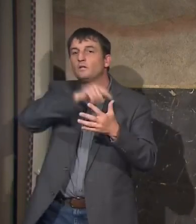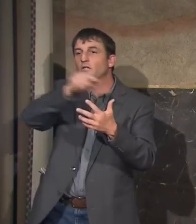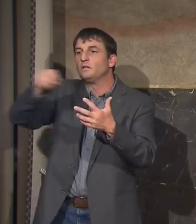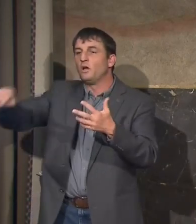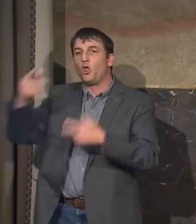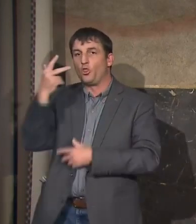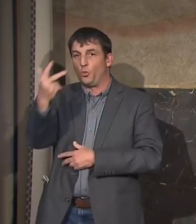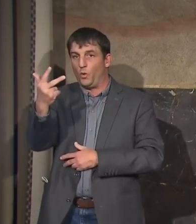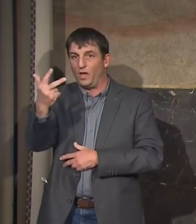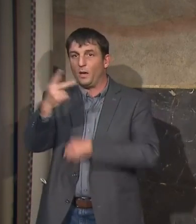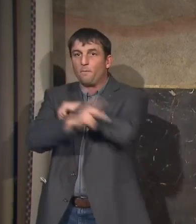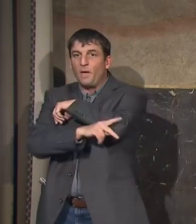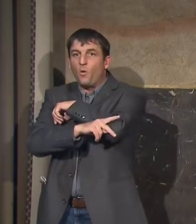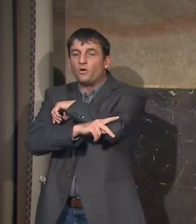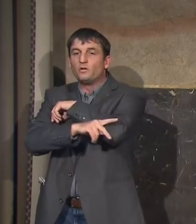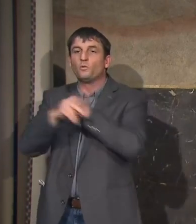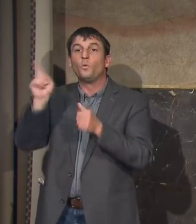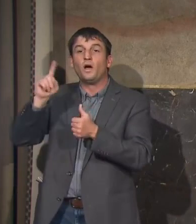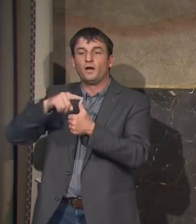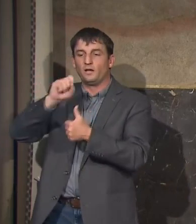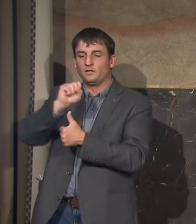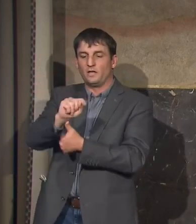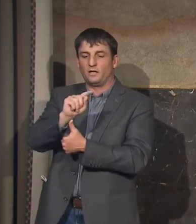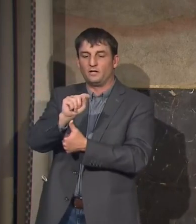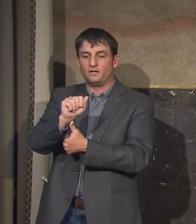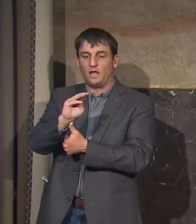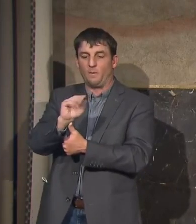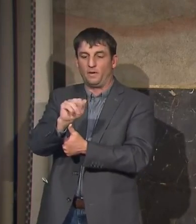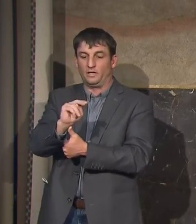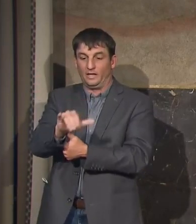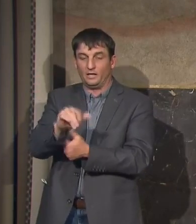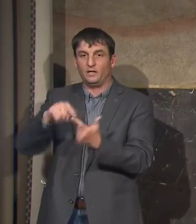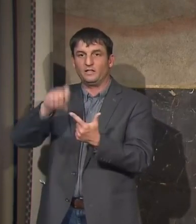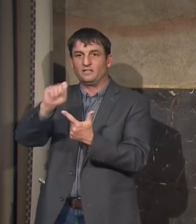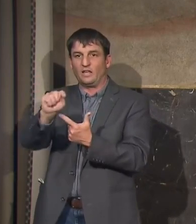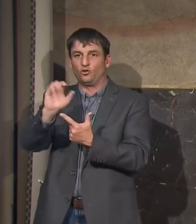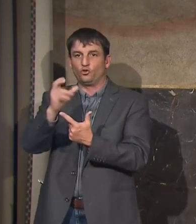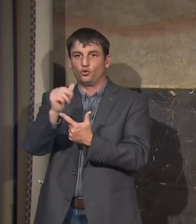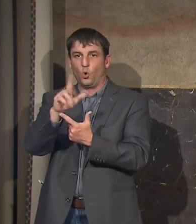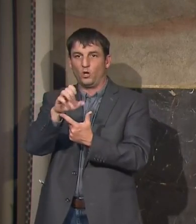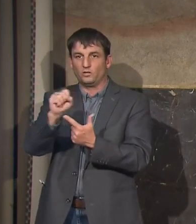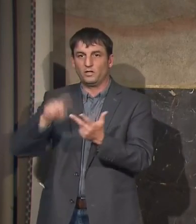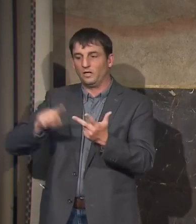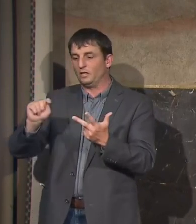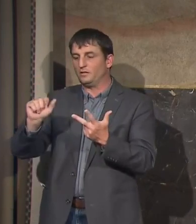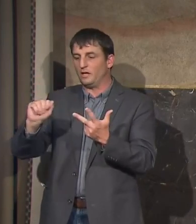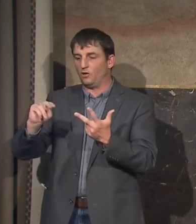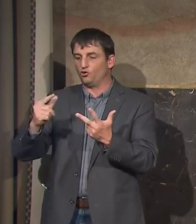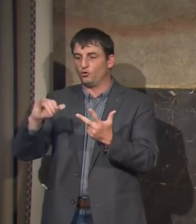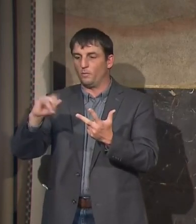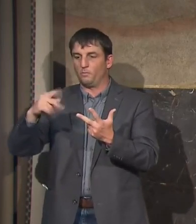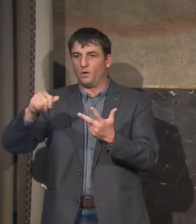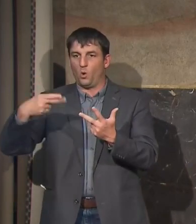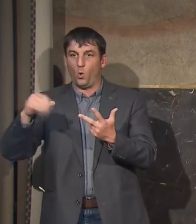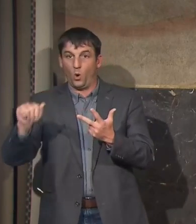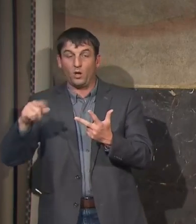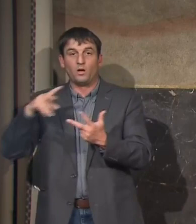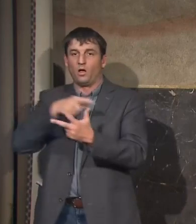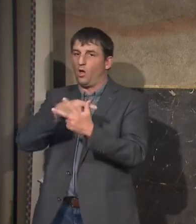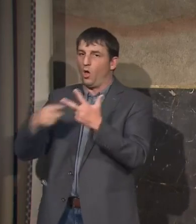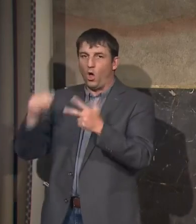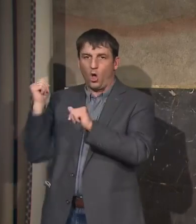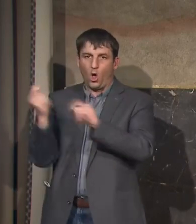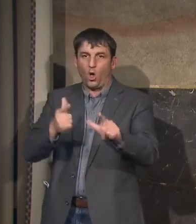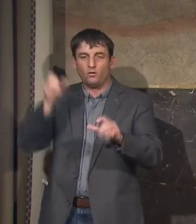those being the parishes of St. Tammany, St. Charles and Tanspahoe all of whom told me they received extraordinary amounts of rainfall